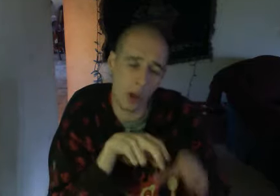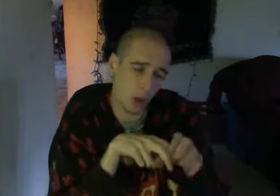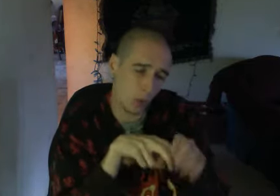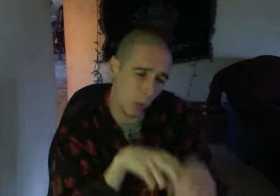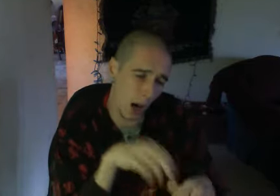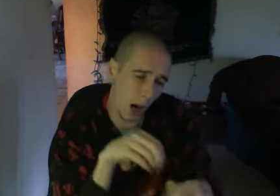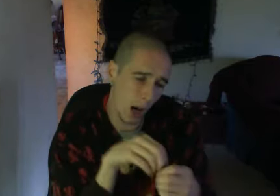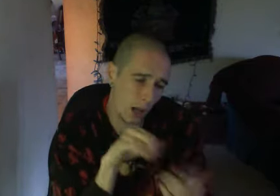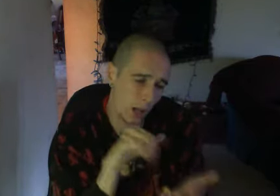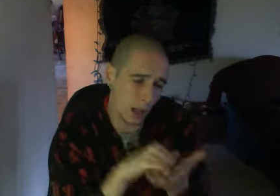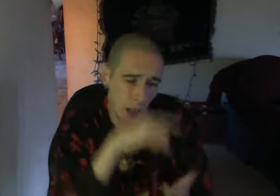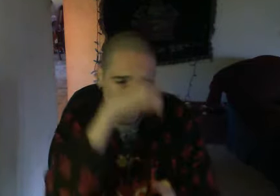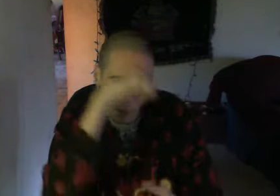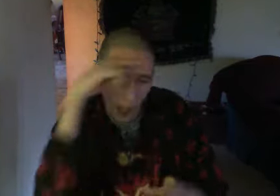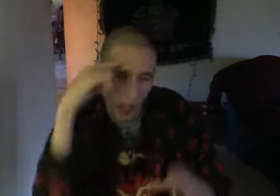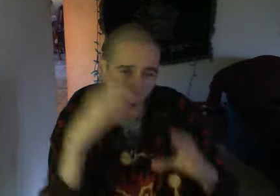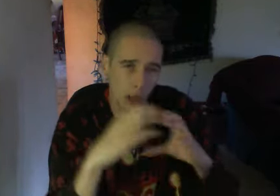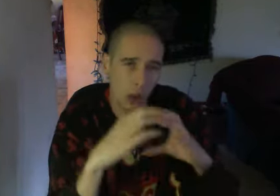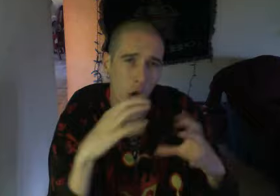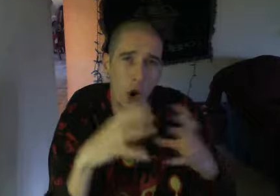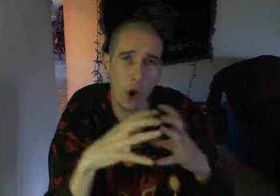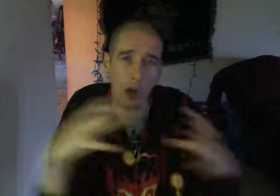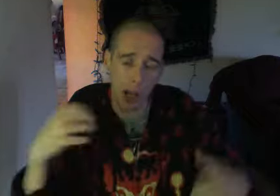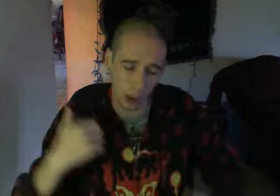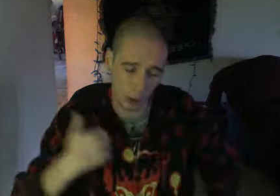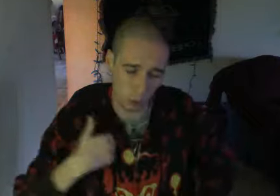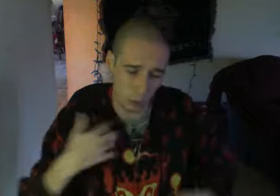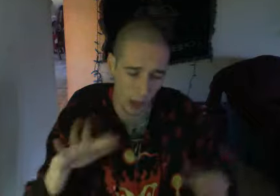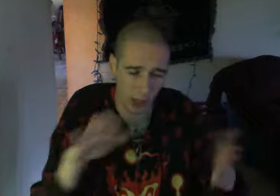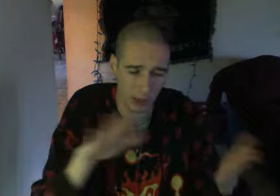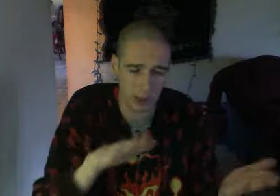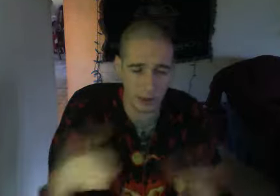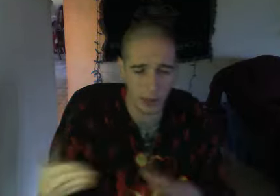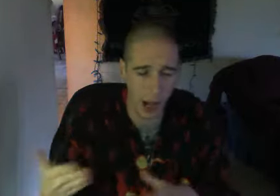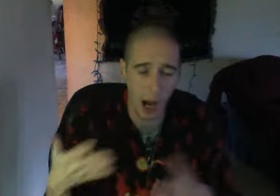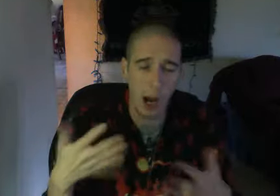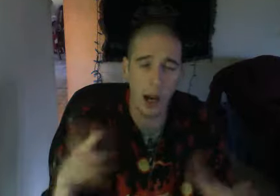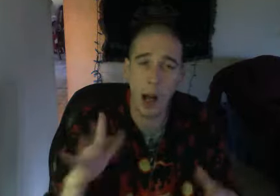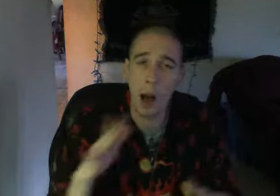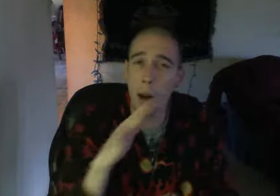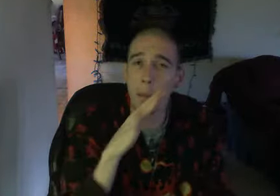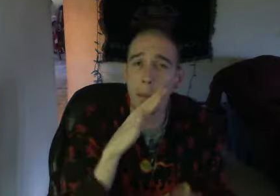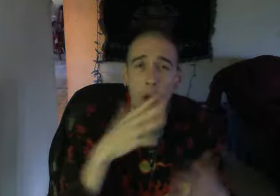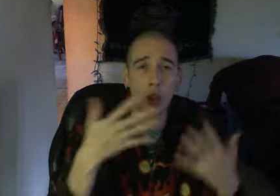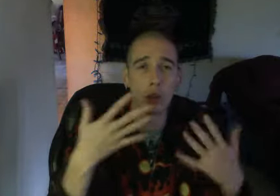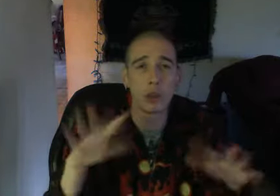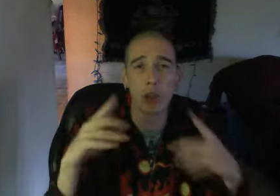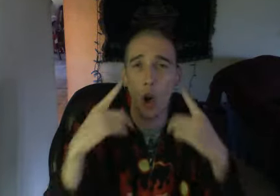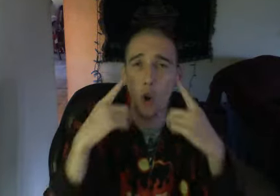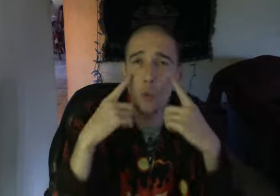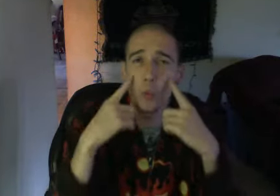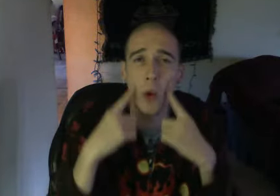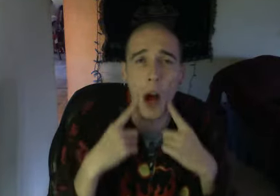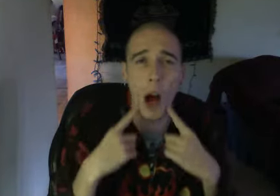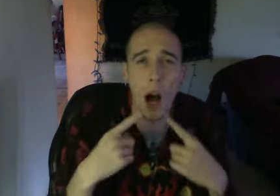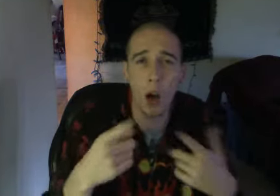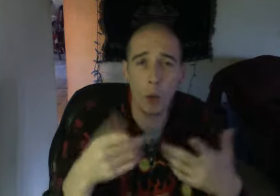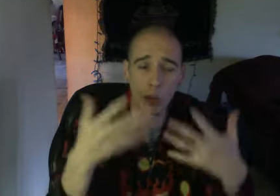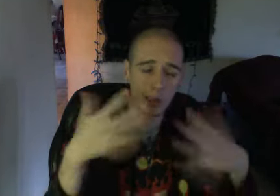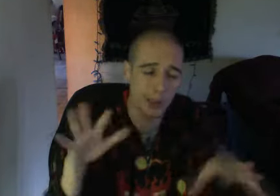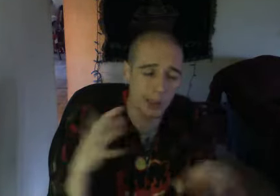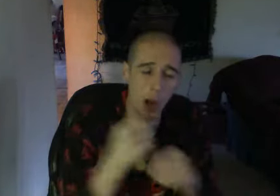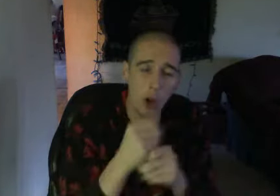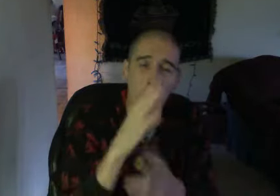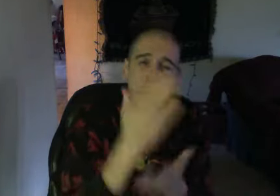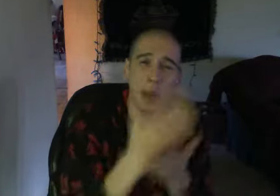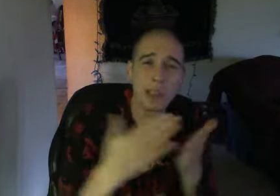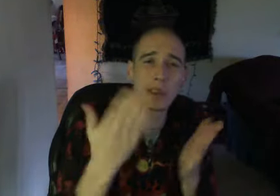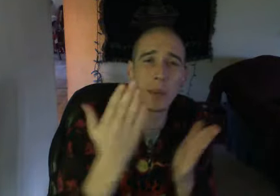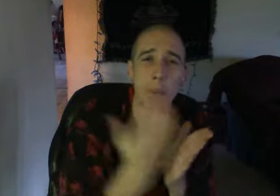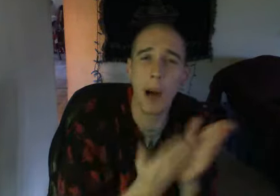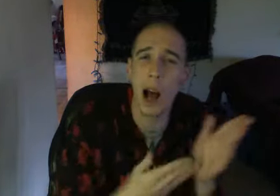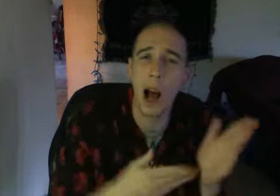riding in that black car A lot of soldiers done died, a lot of mothers done cried You took your piece of the pie,